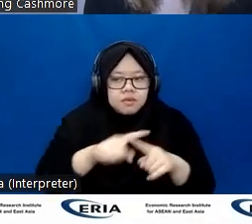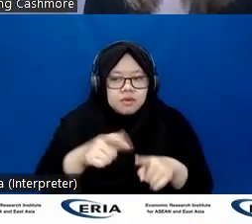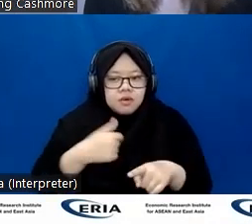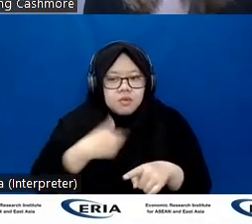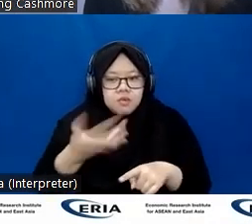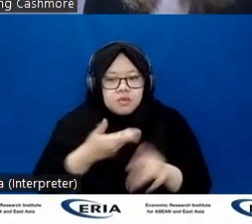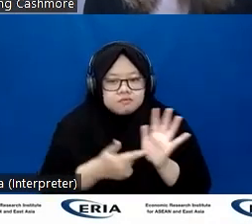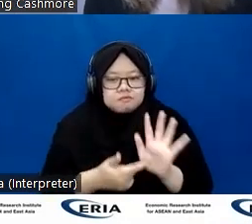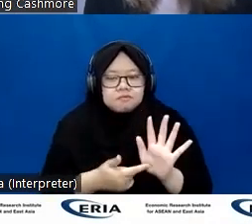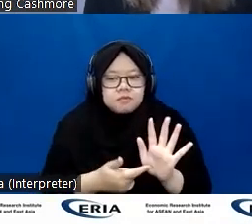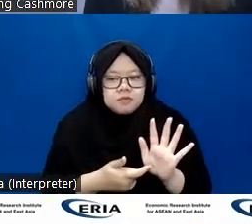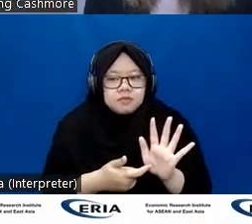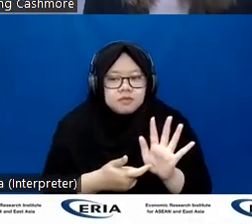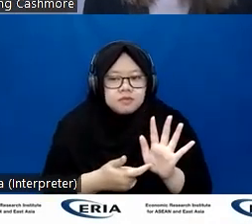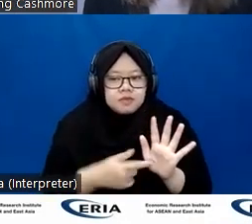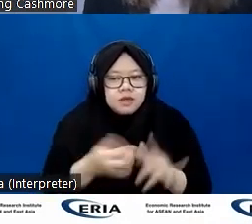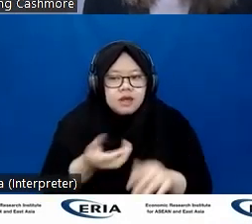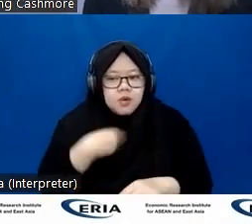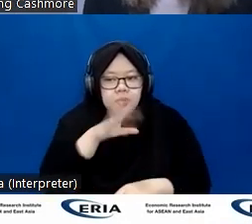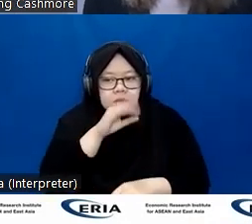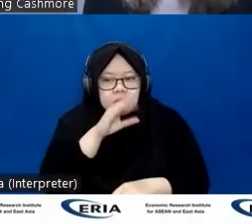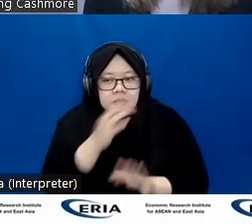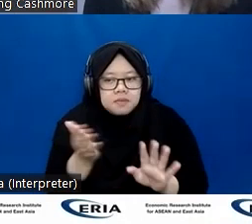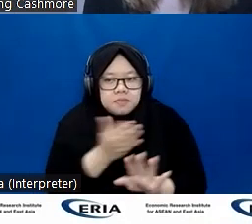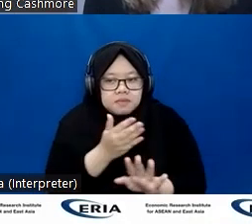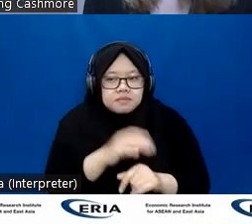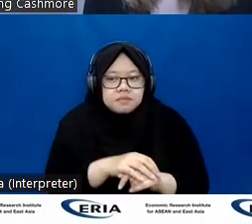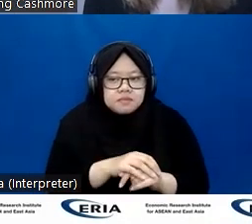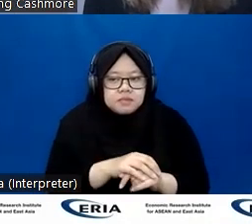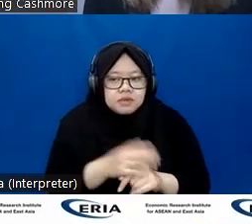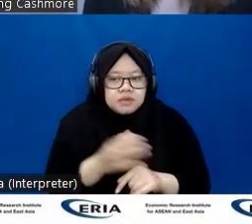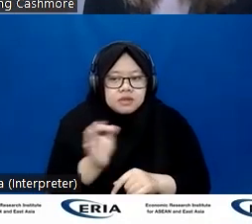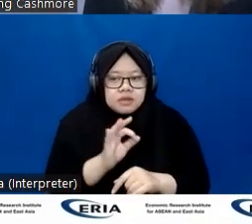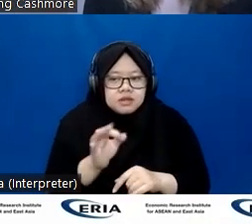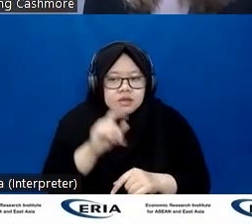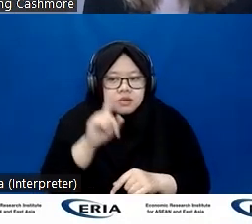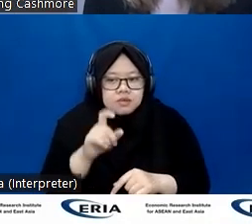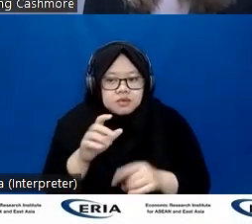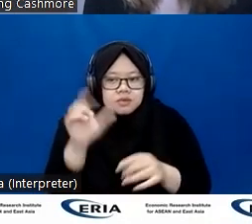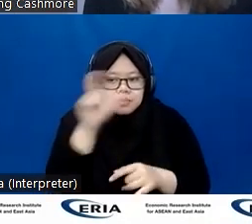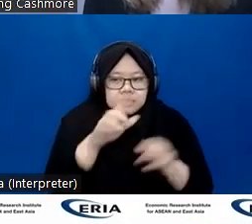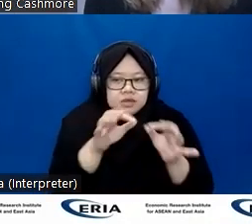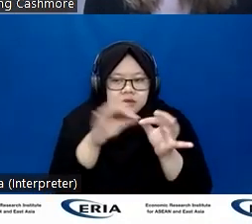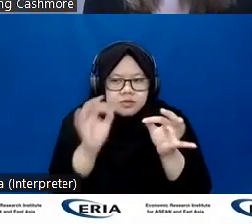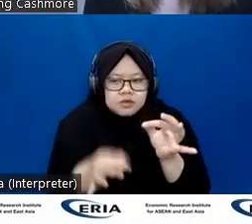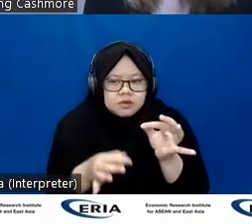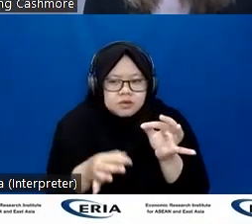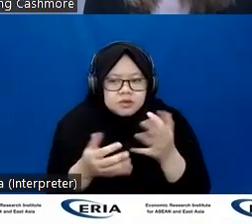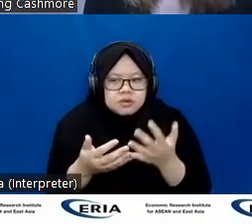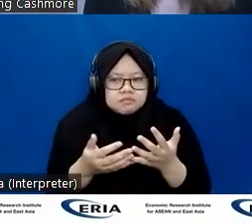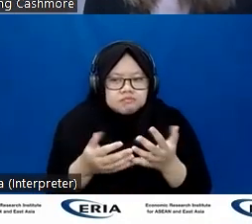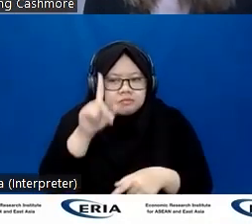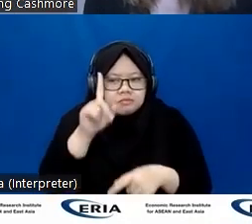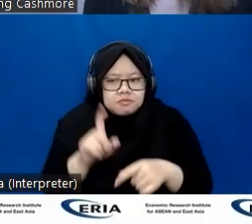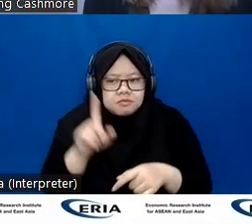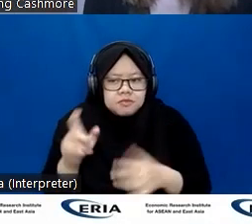and what I said earlier is that that's not necessarily overcoming what is, in essence, a need for an attitude